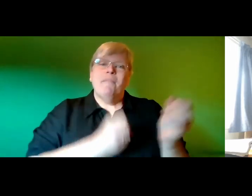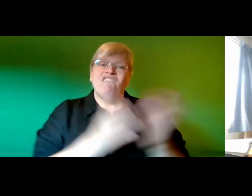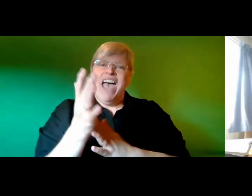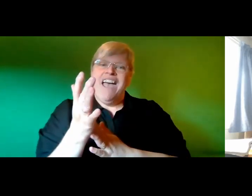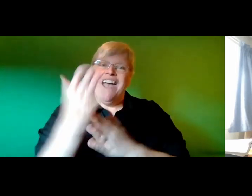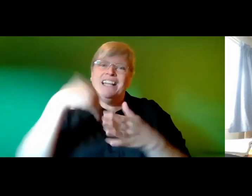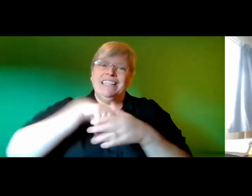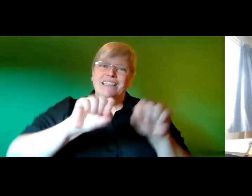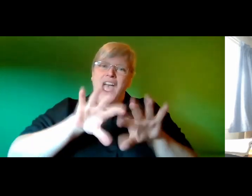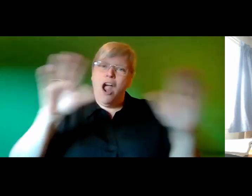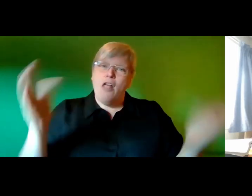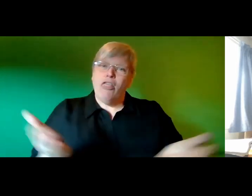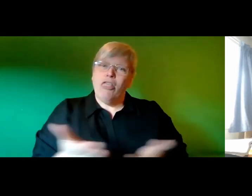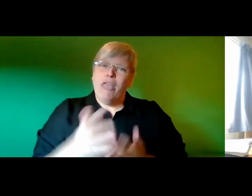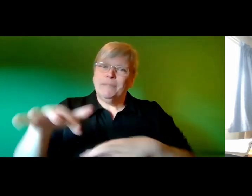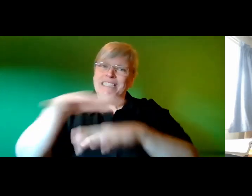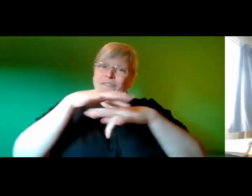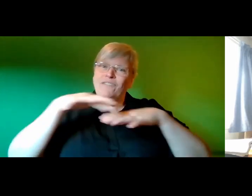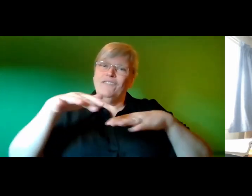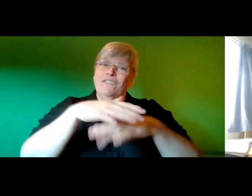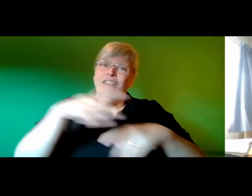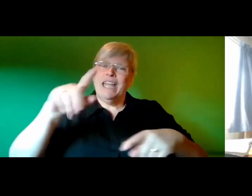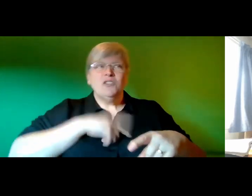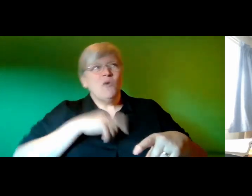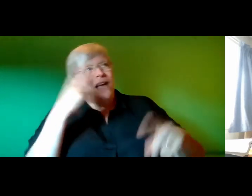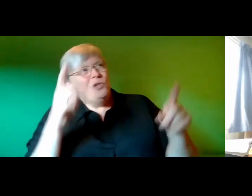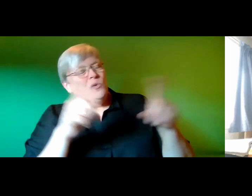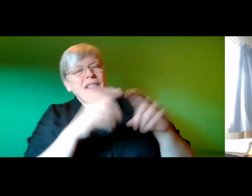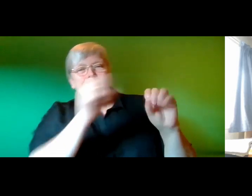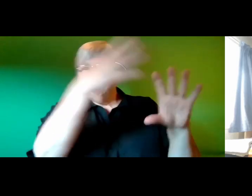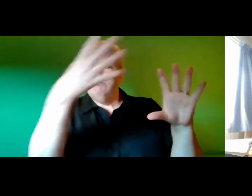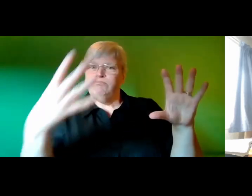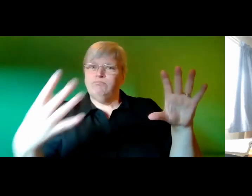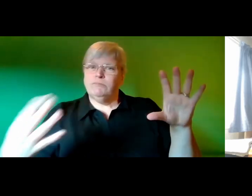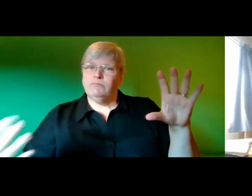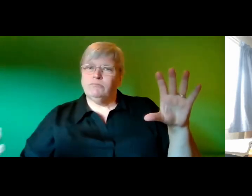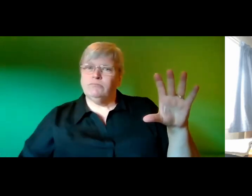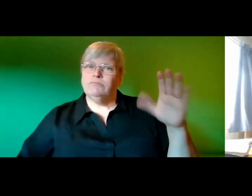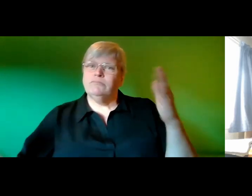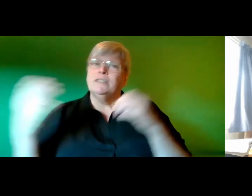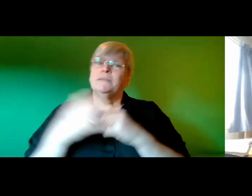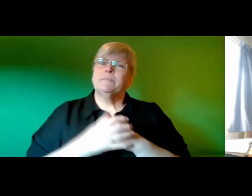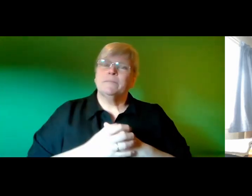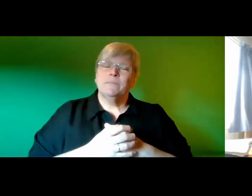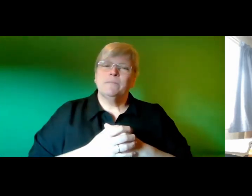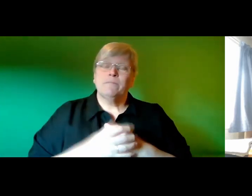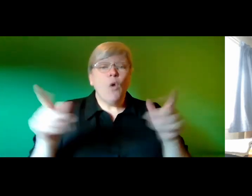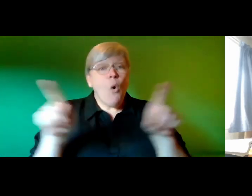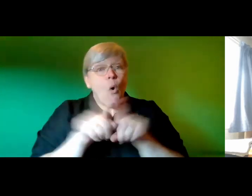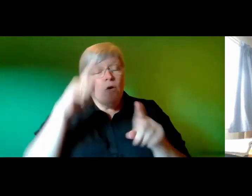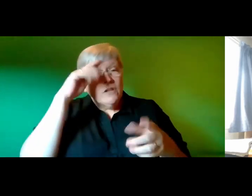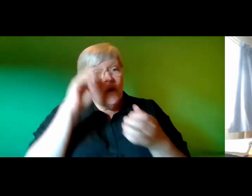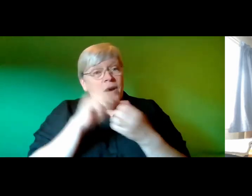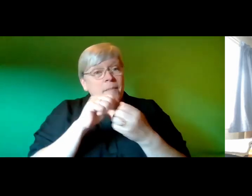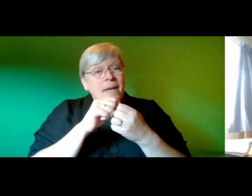atmosphere and that is why they look like they have a tail of light following closely behind them I also remember